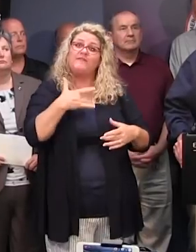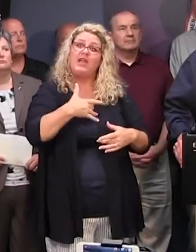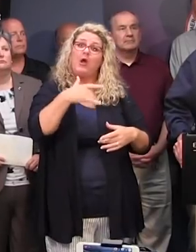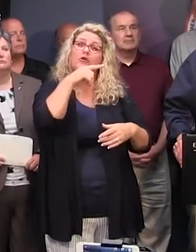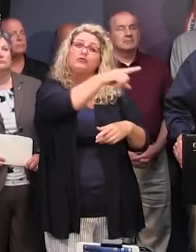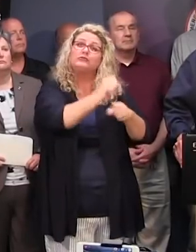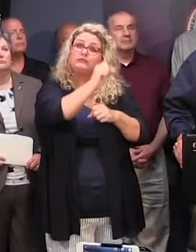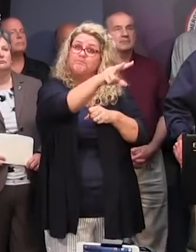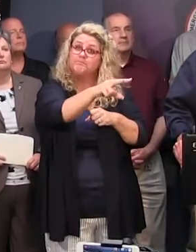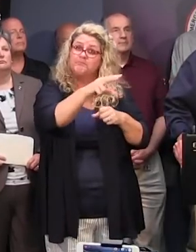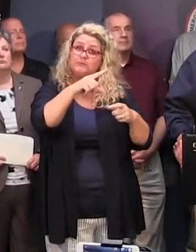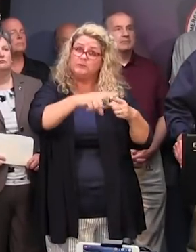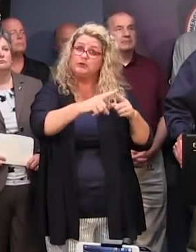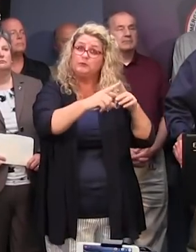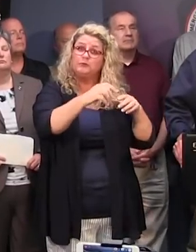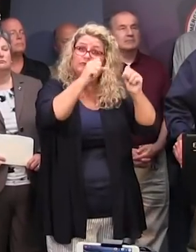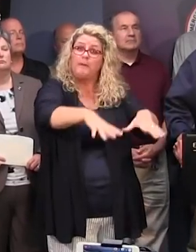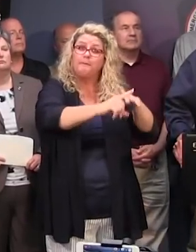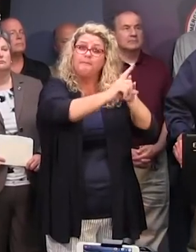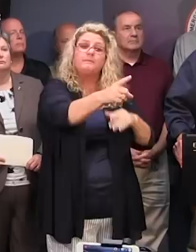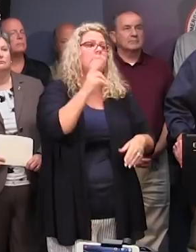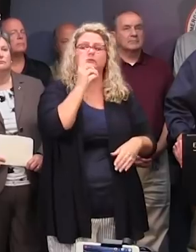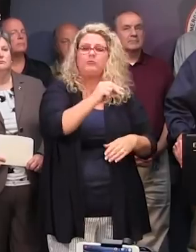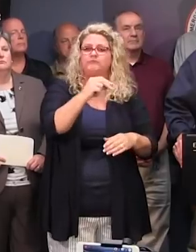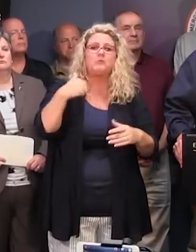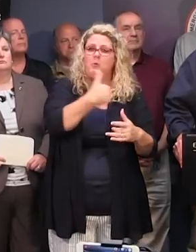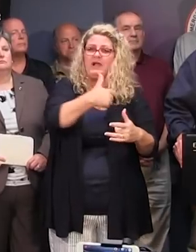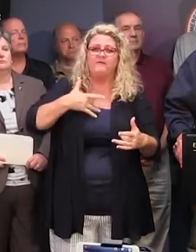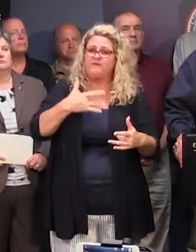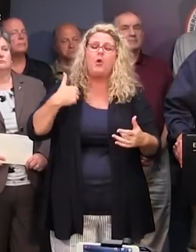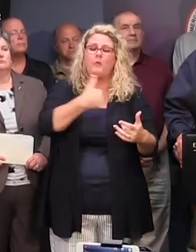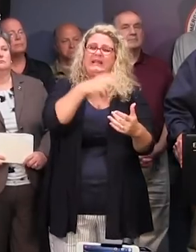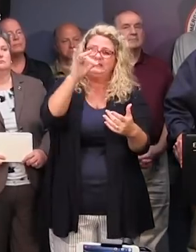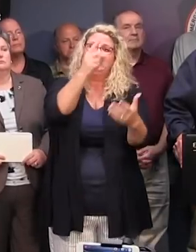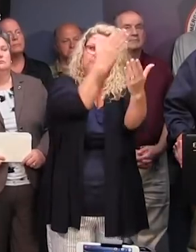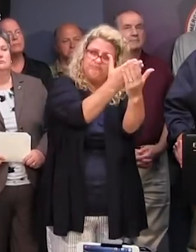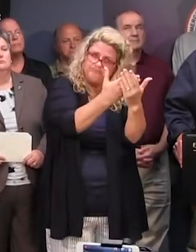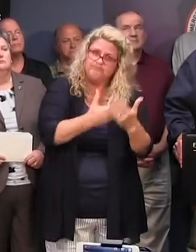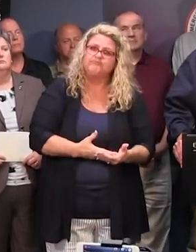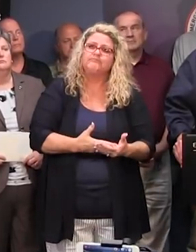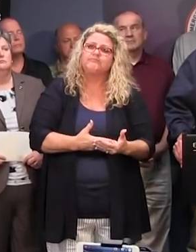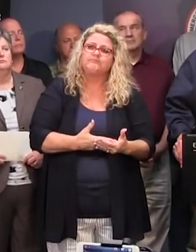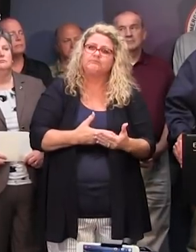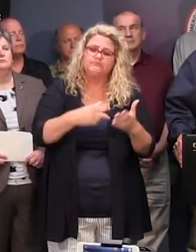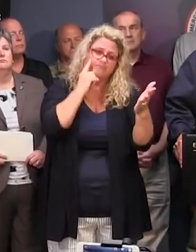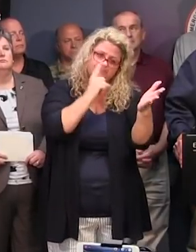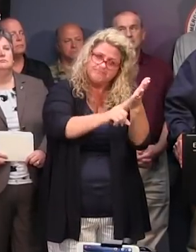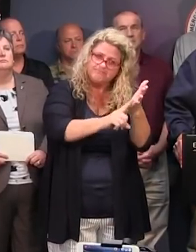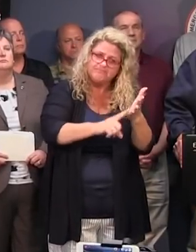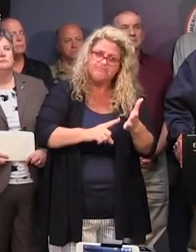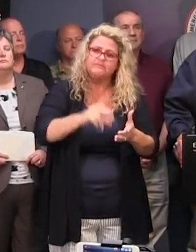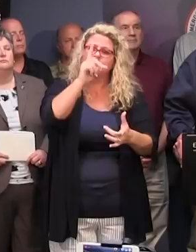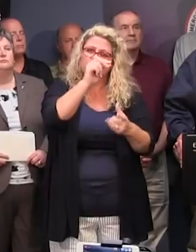we do is based on solid facts. And we are careful to be precise and to